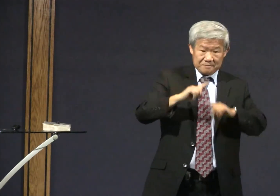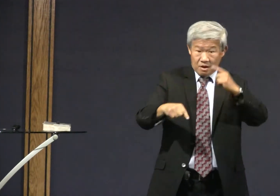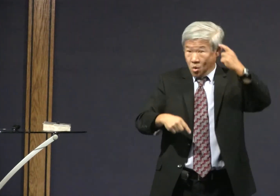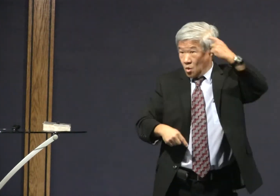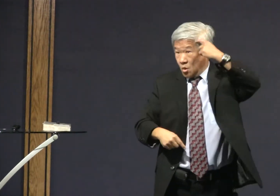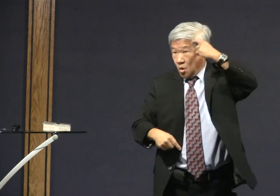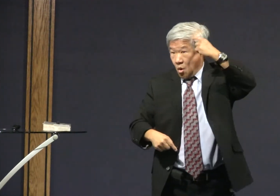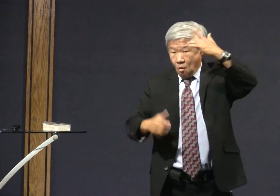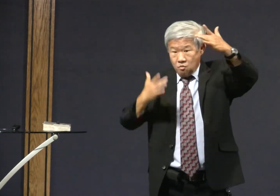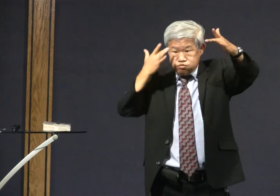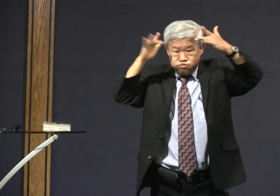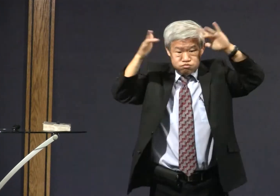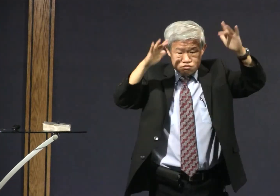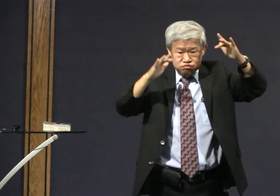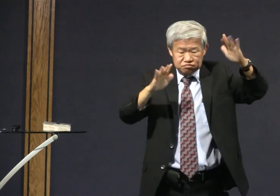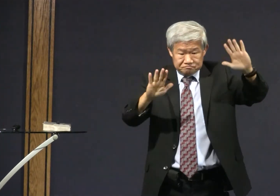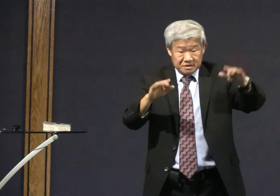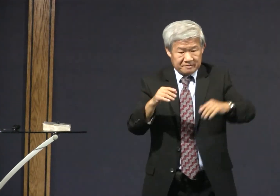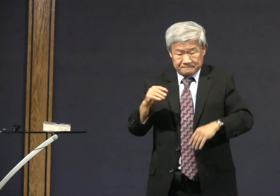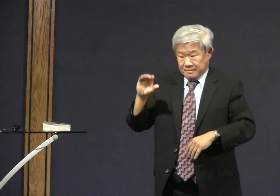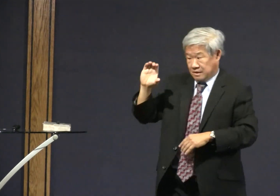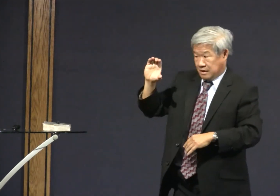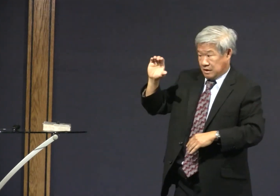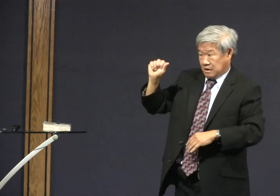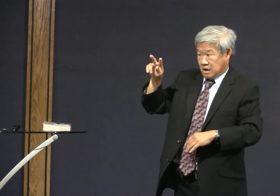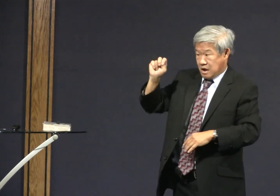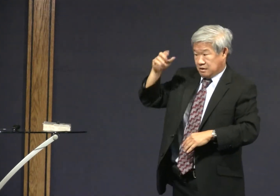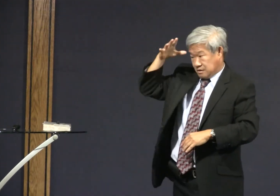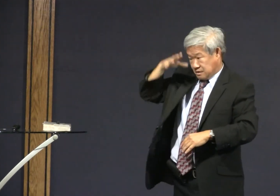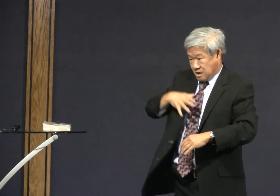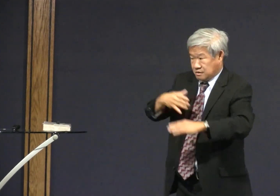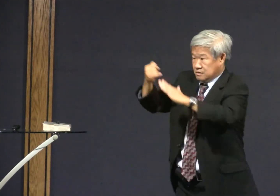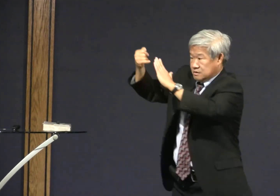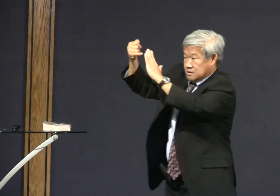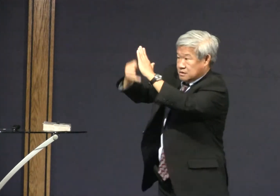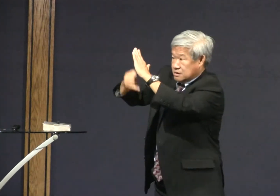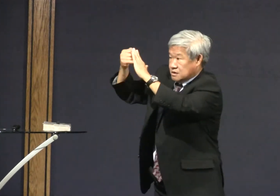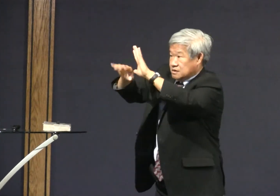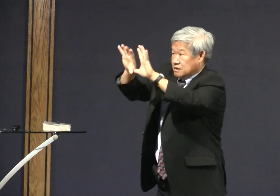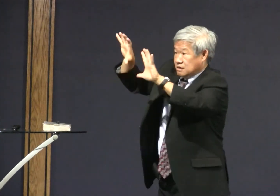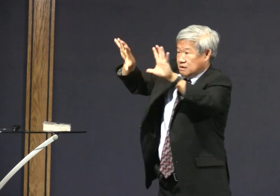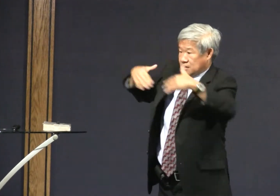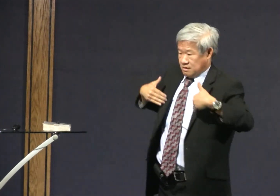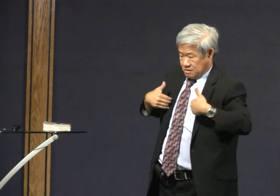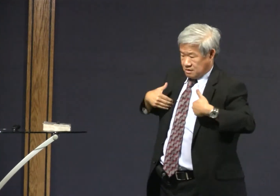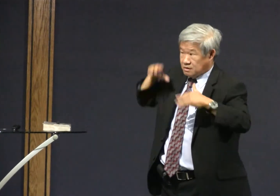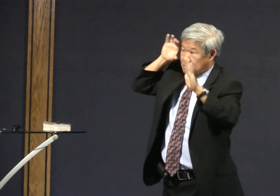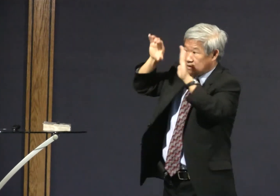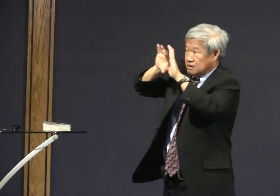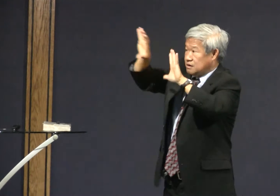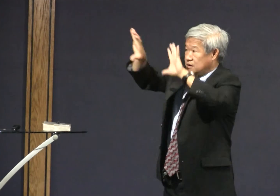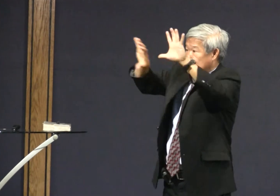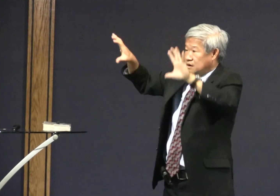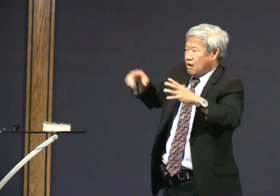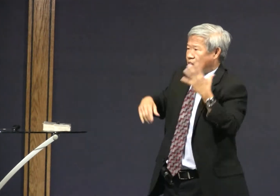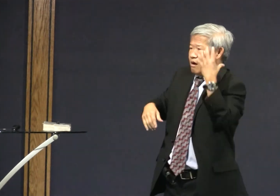you know sometimes they had they were wild hearts but they were able to draw animals